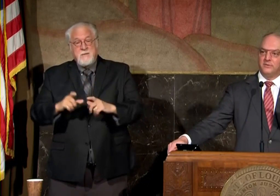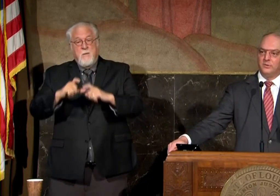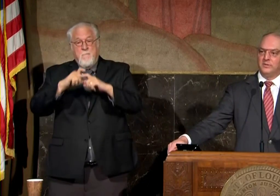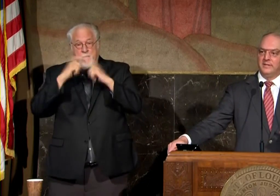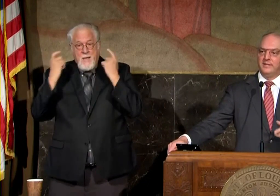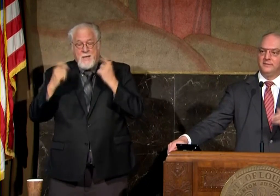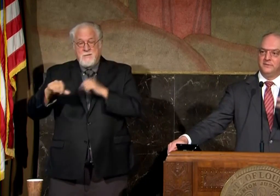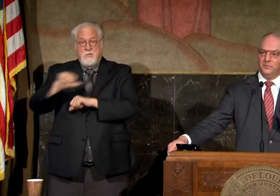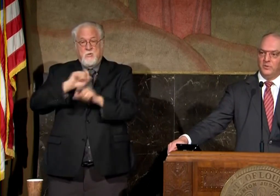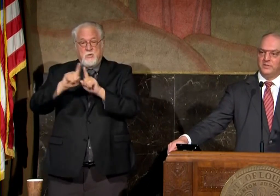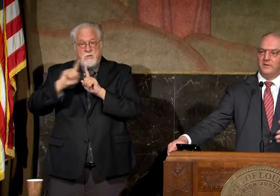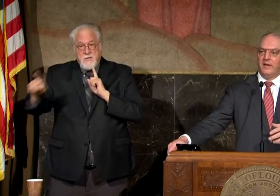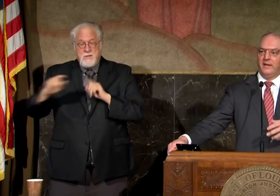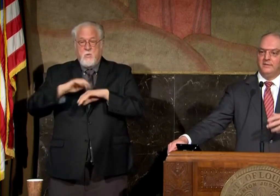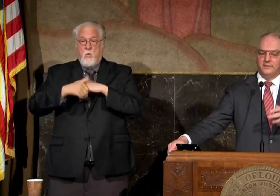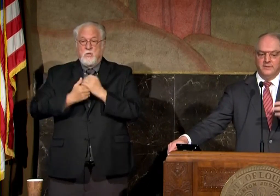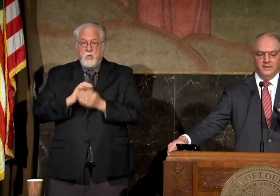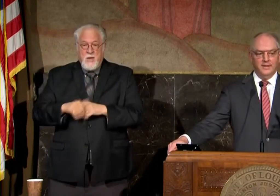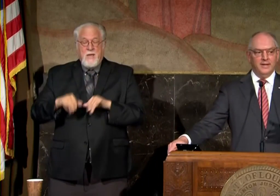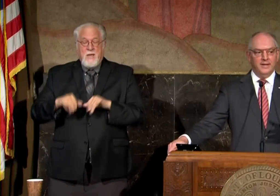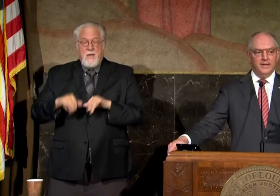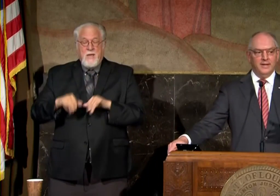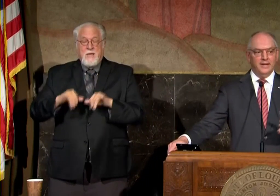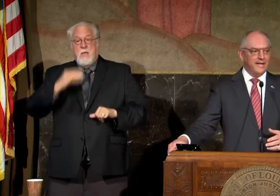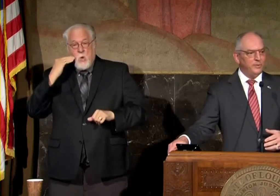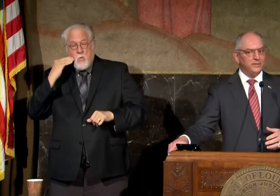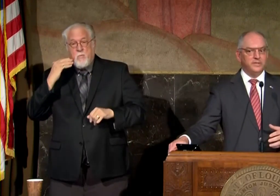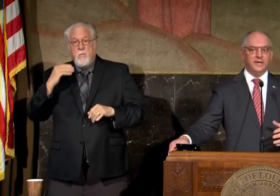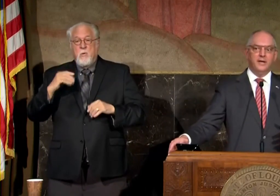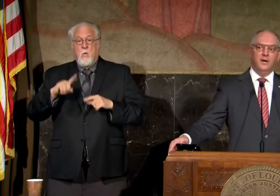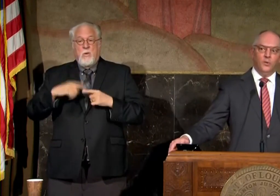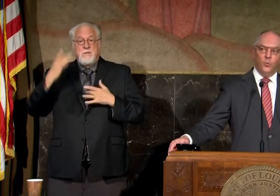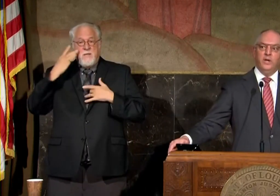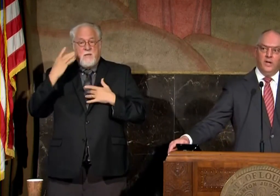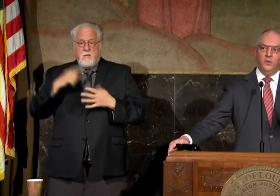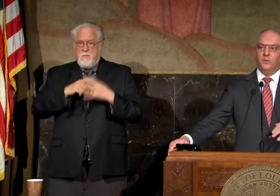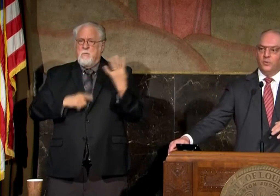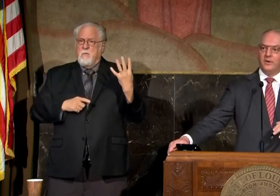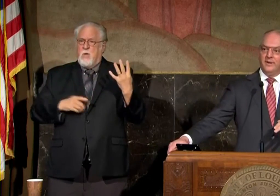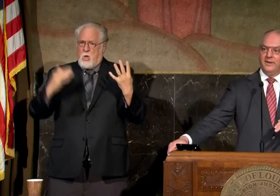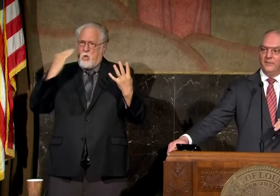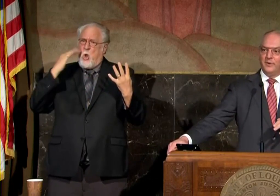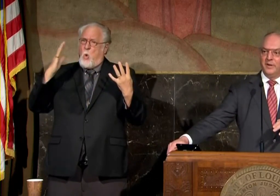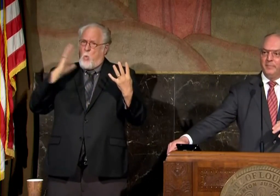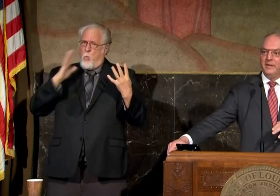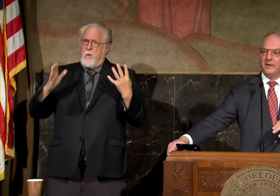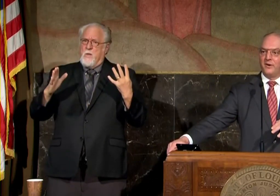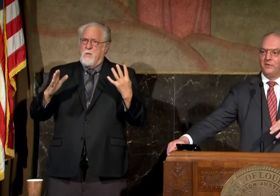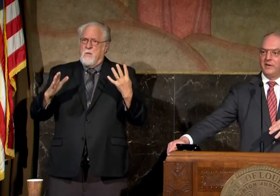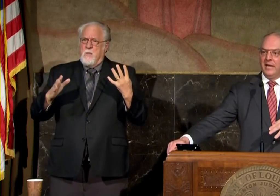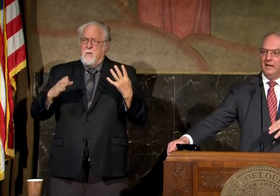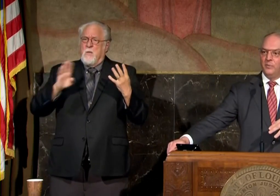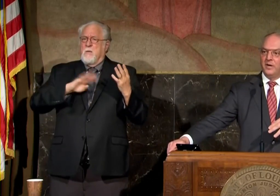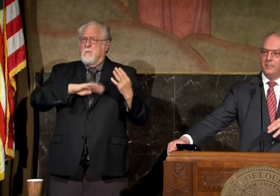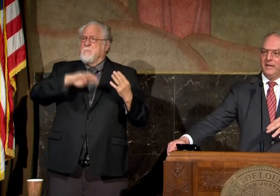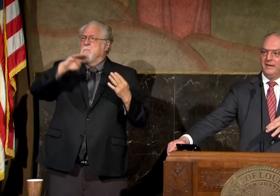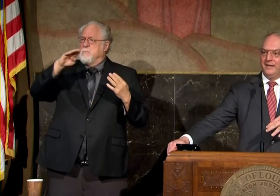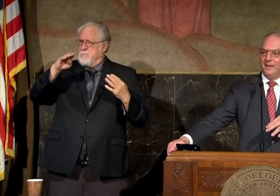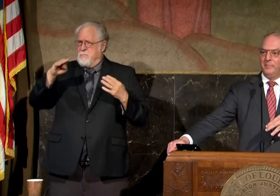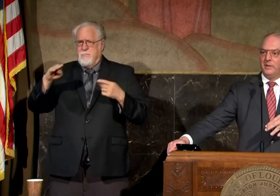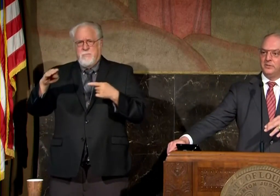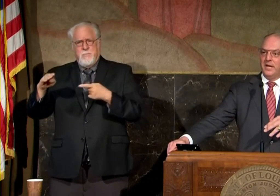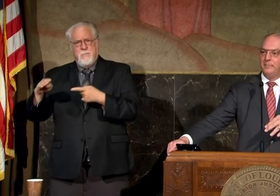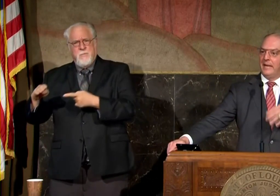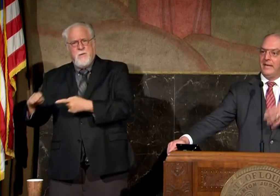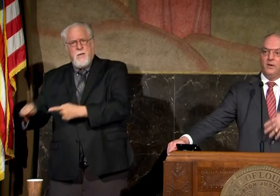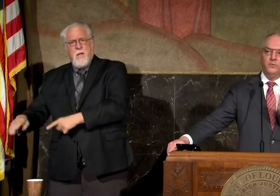mask and socially distance and wash their hands and home when they're sick we know that we're going to we're going to bend the curve again and we're going to be in